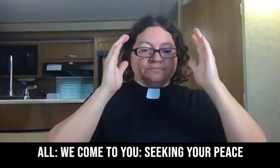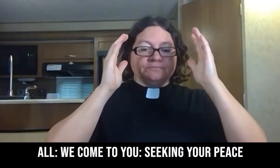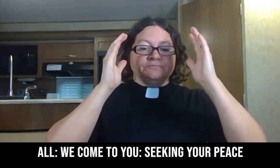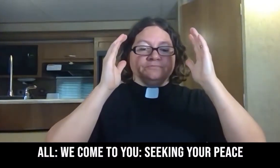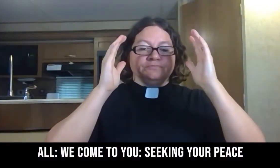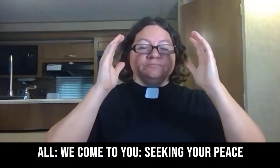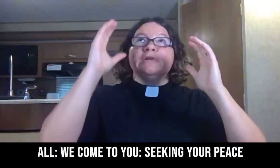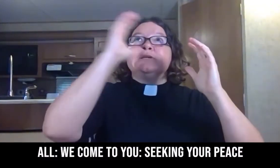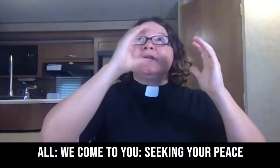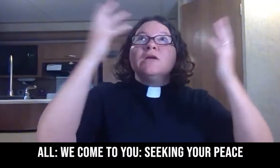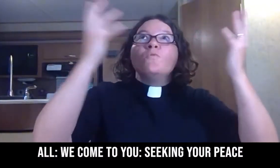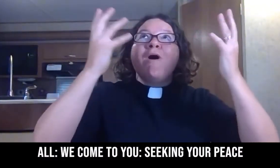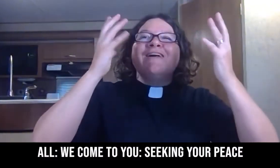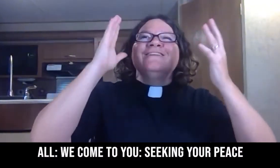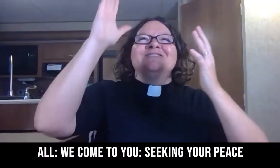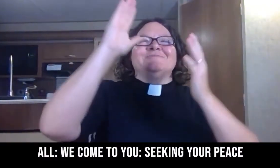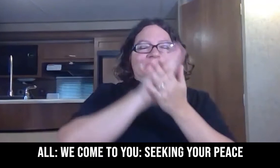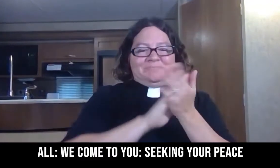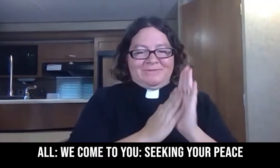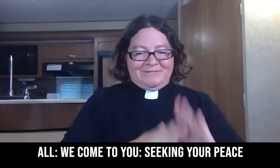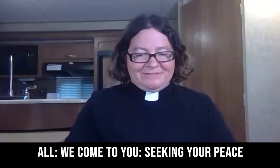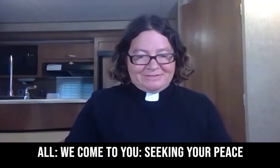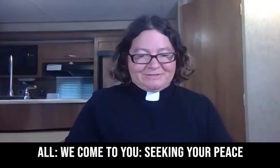we come to you seeking your peace